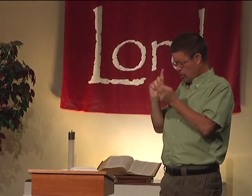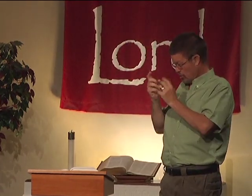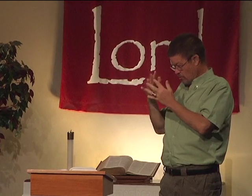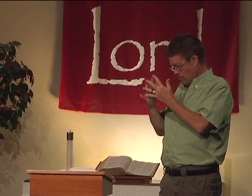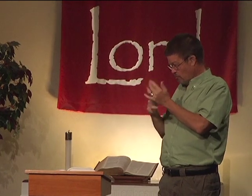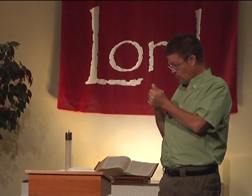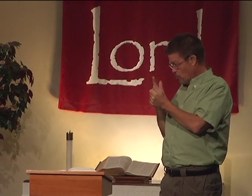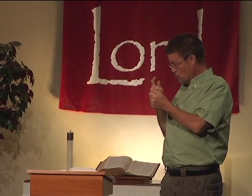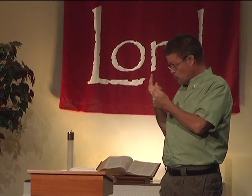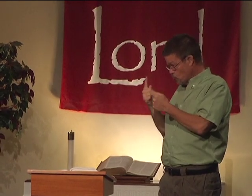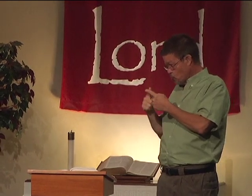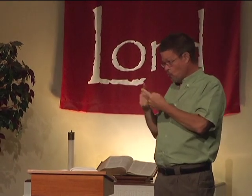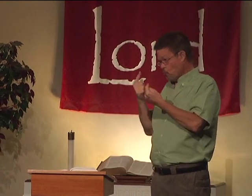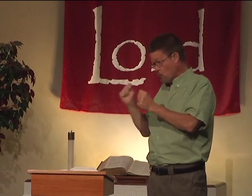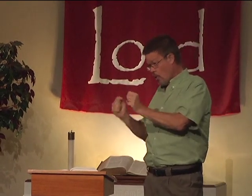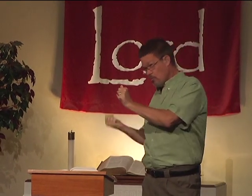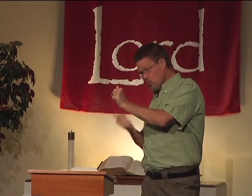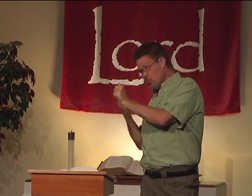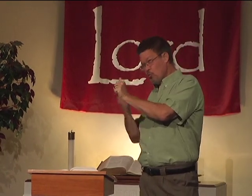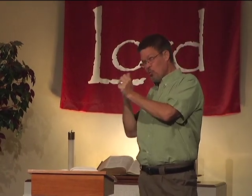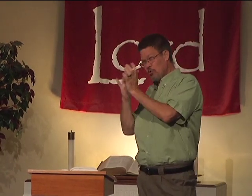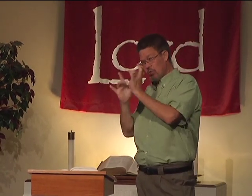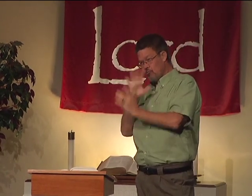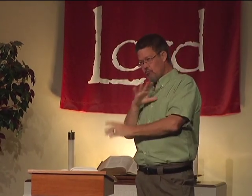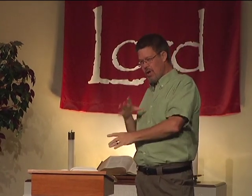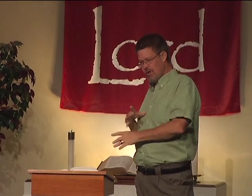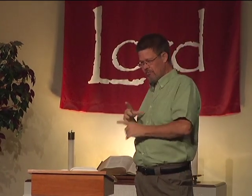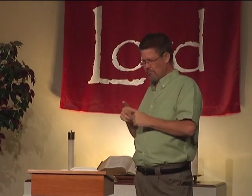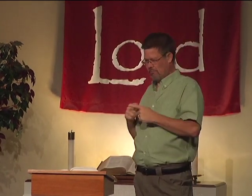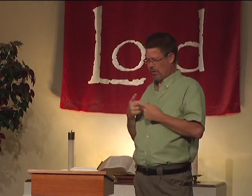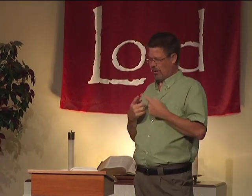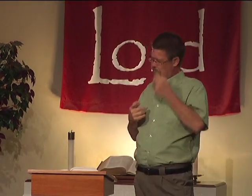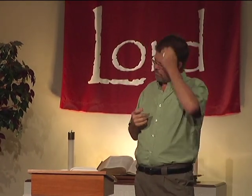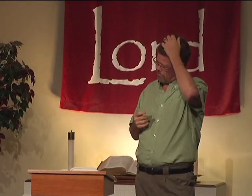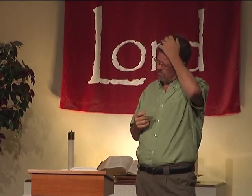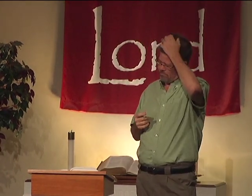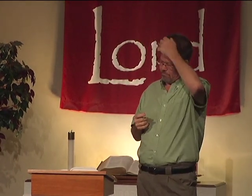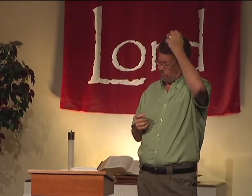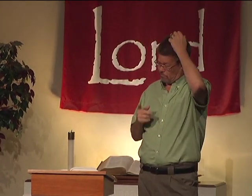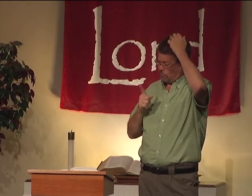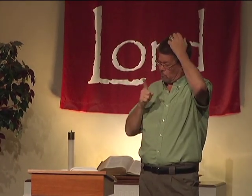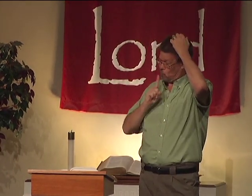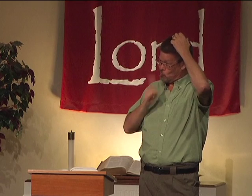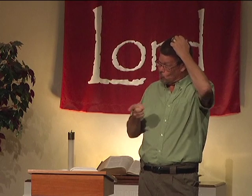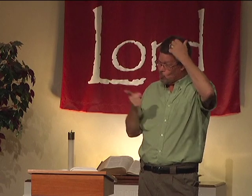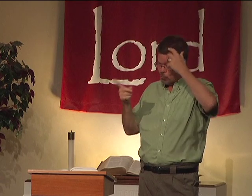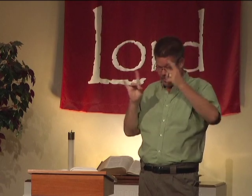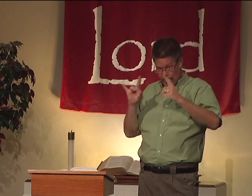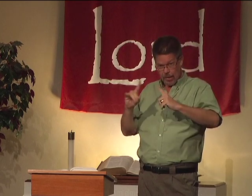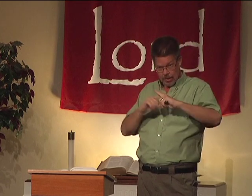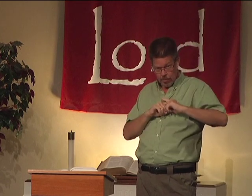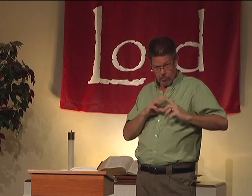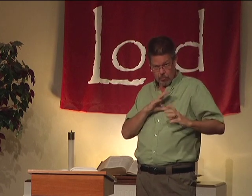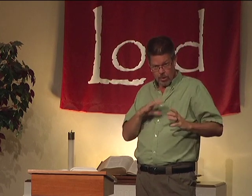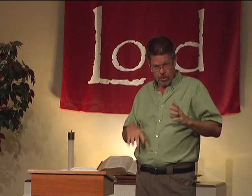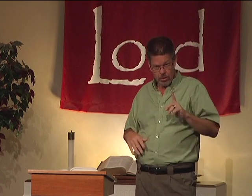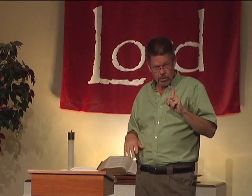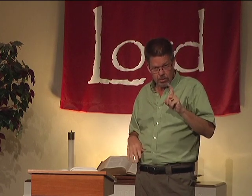If you don't make any changes and don't try to pursue Jesus Christ, then did you